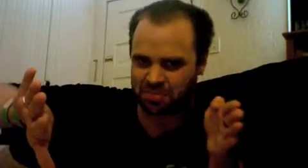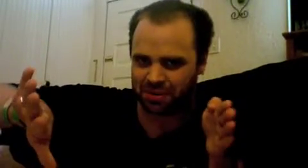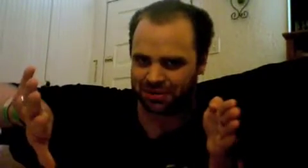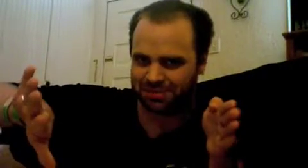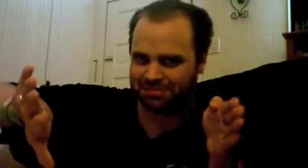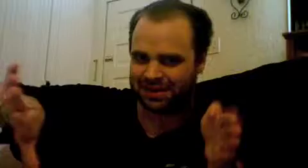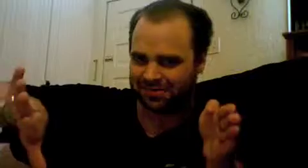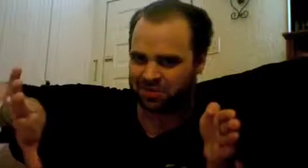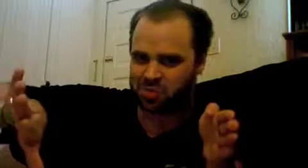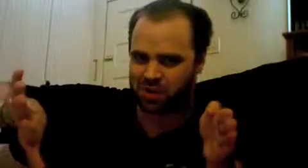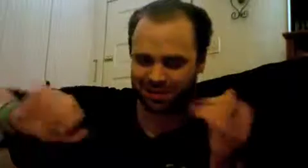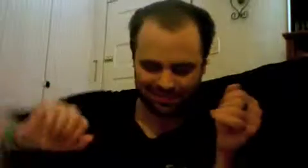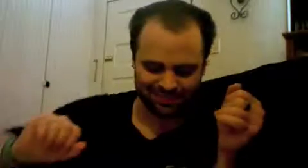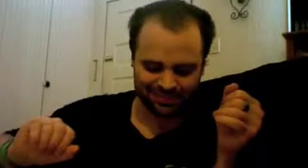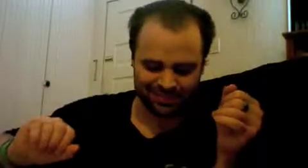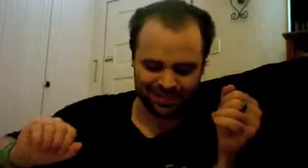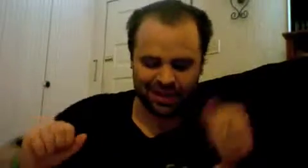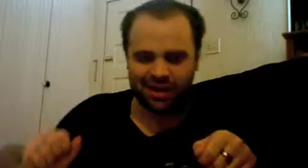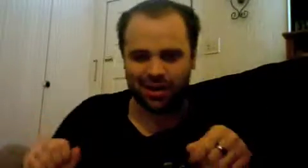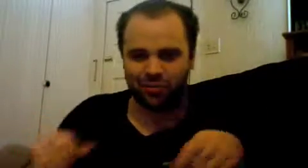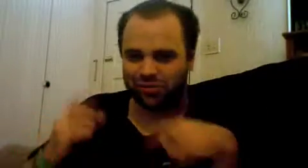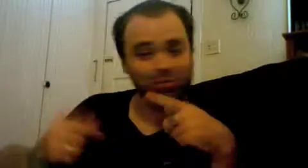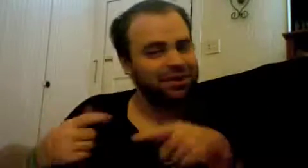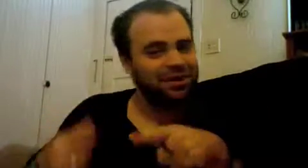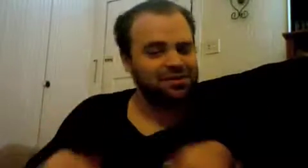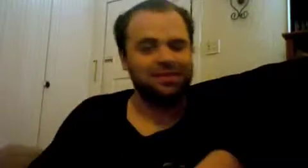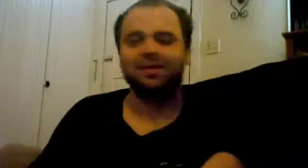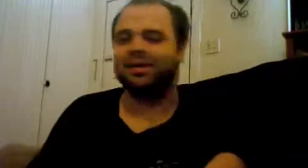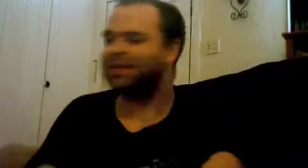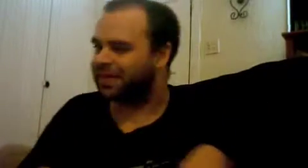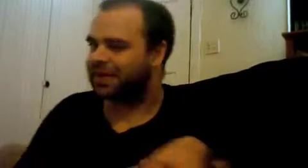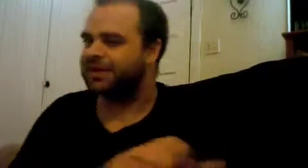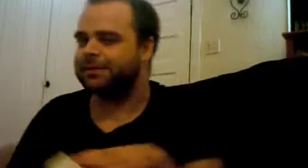point in a certain way which is a really nice idea I like that idea